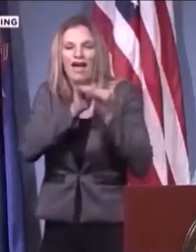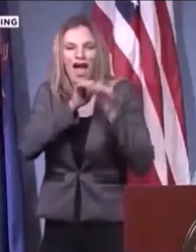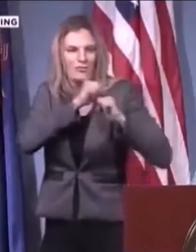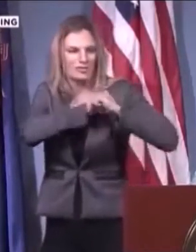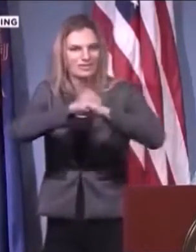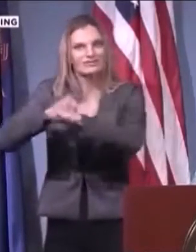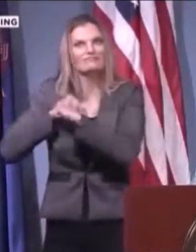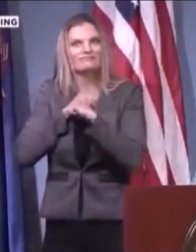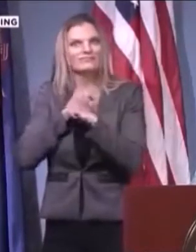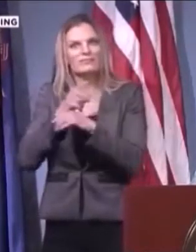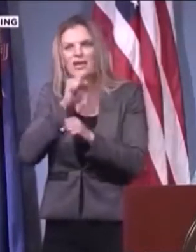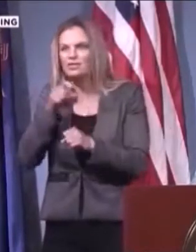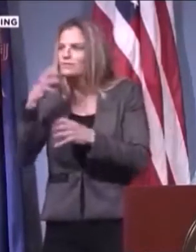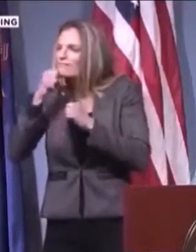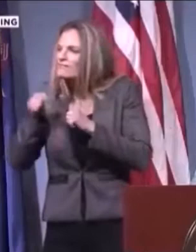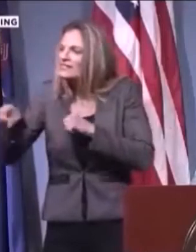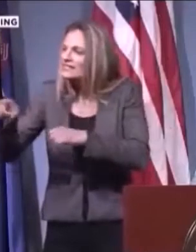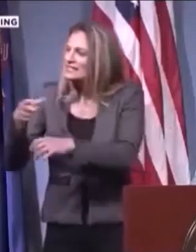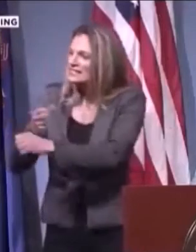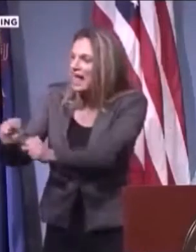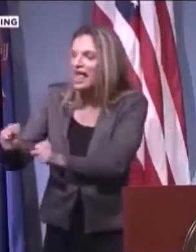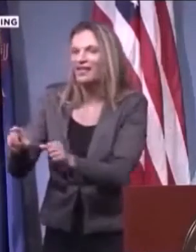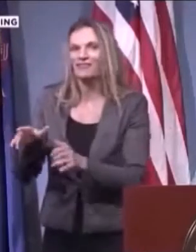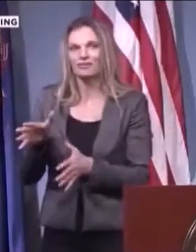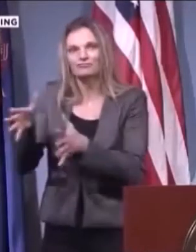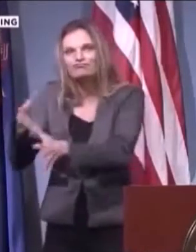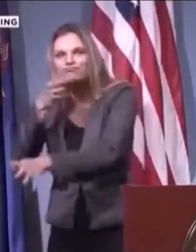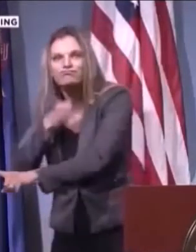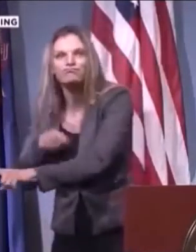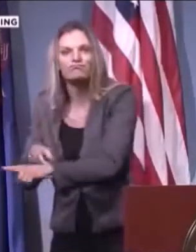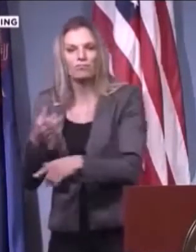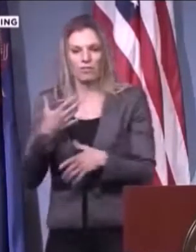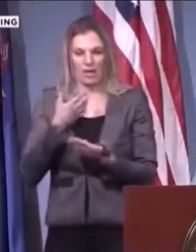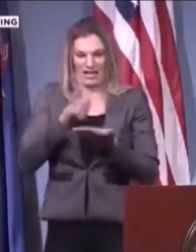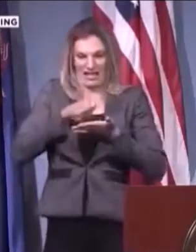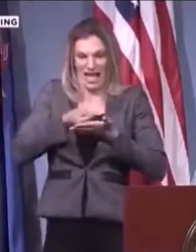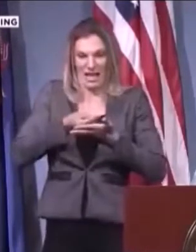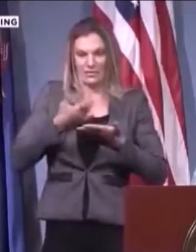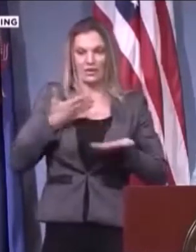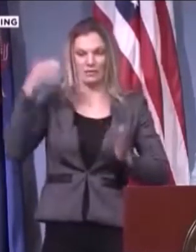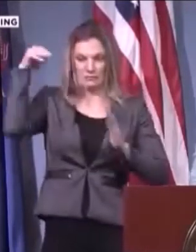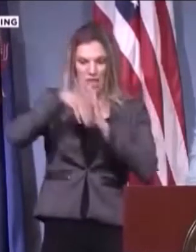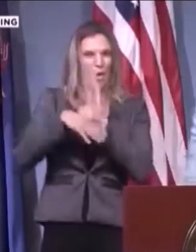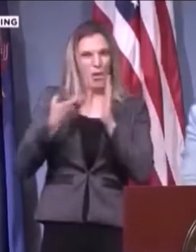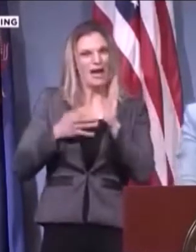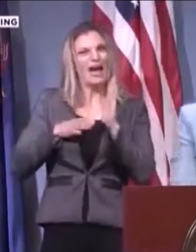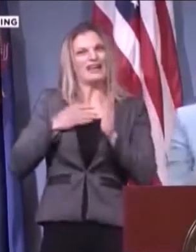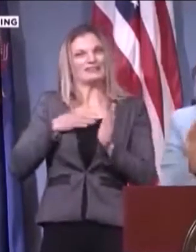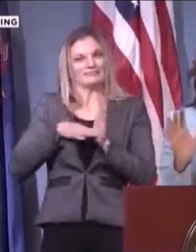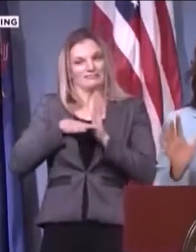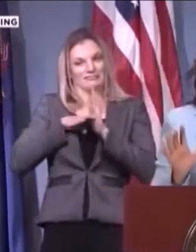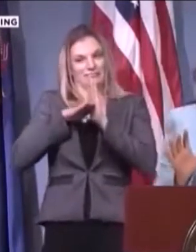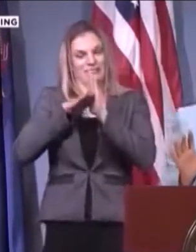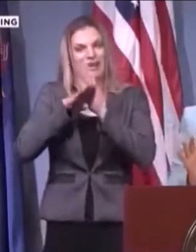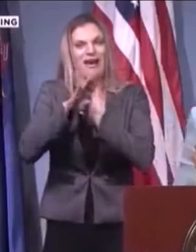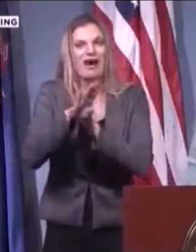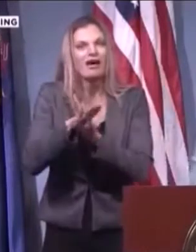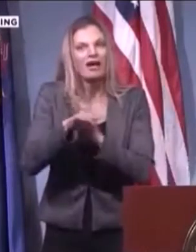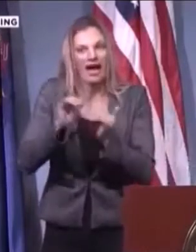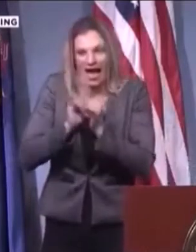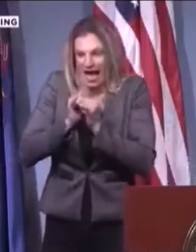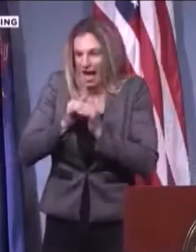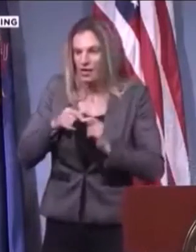they're looking into it. She said she would rather just have people do the right thing. And she said that local jurisdictions should